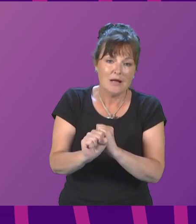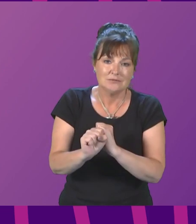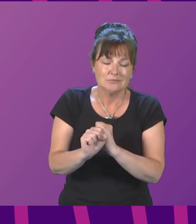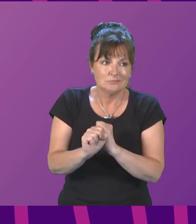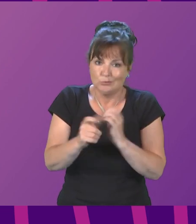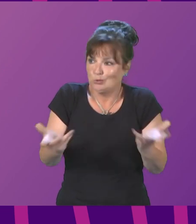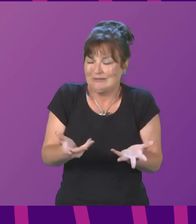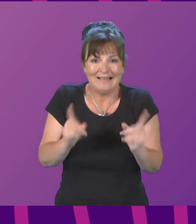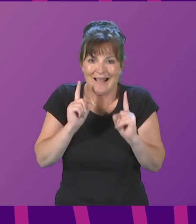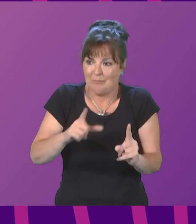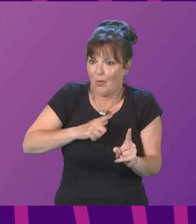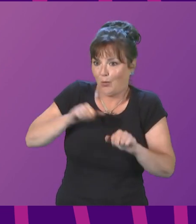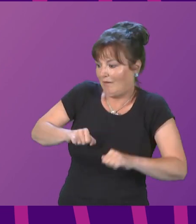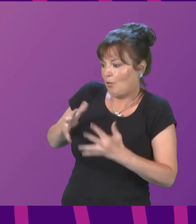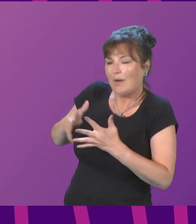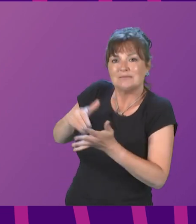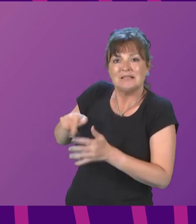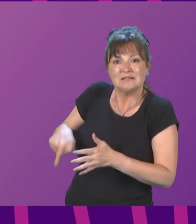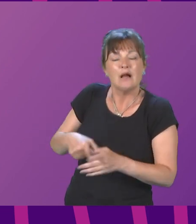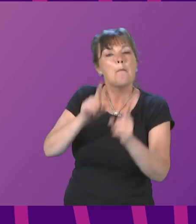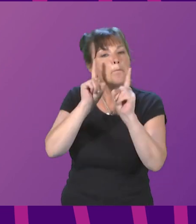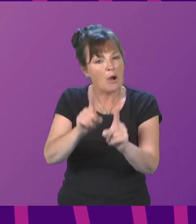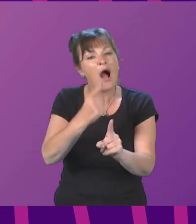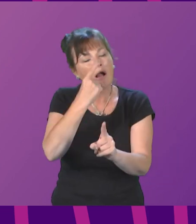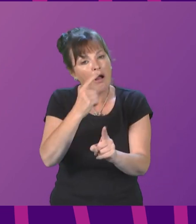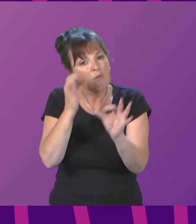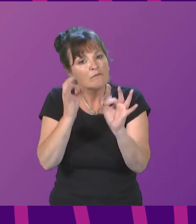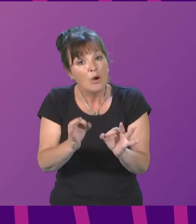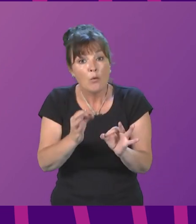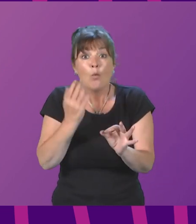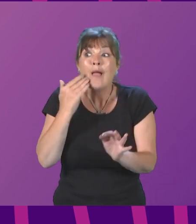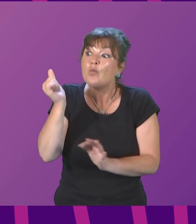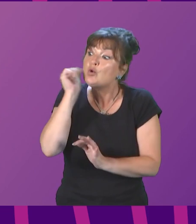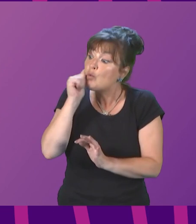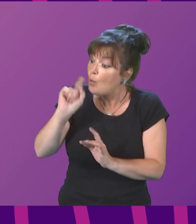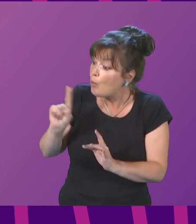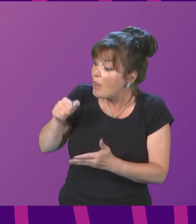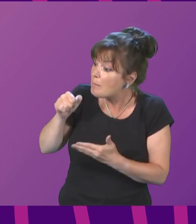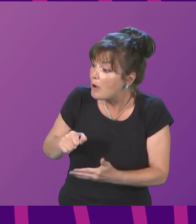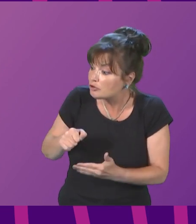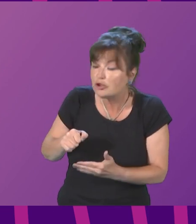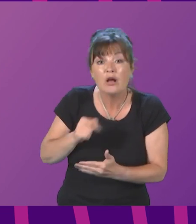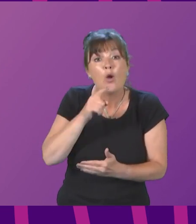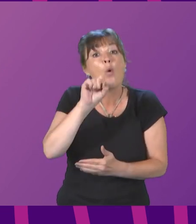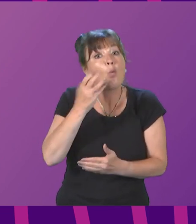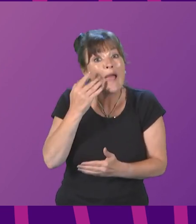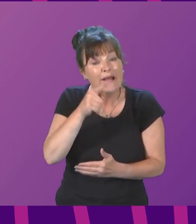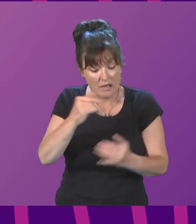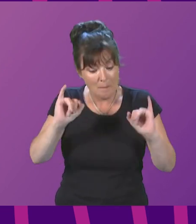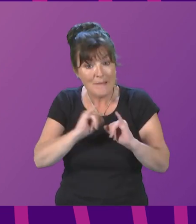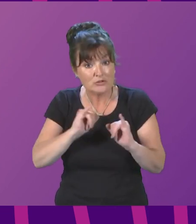today, but I can confirm that this will be given priority consideration in the emergency budget review.